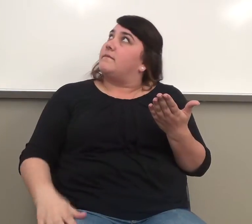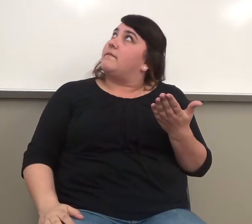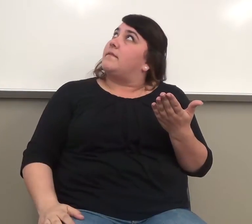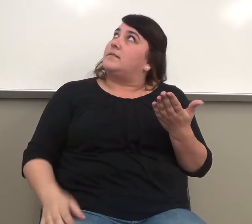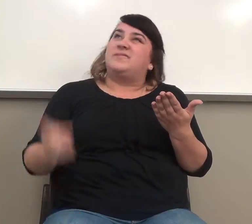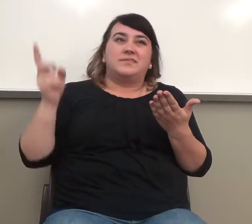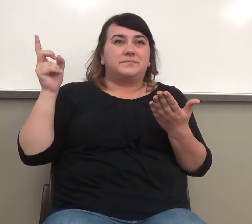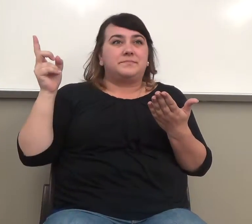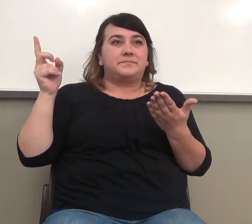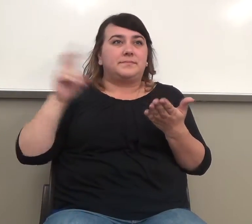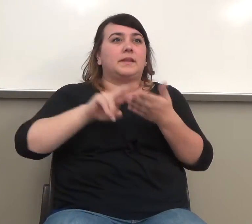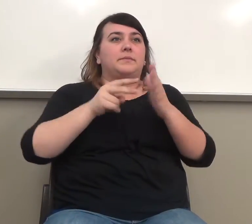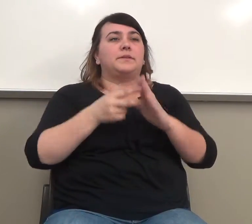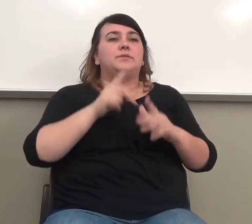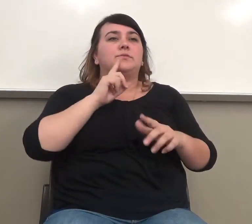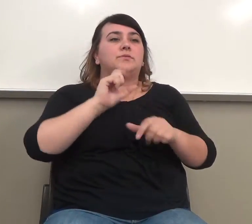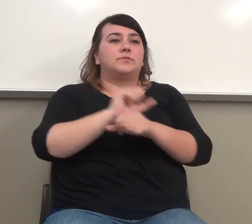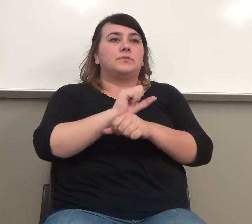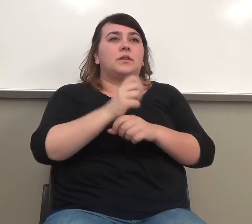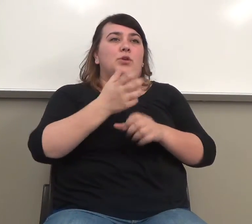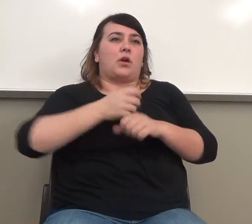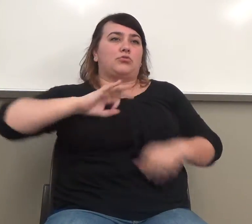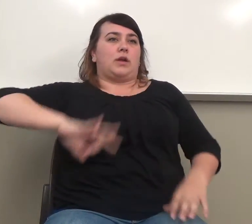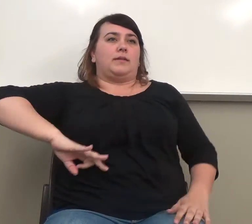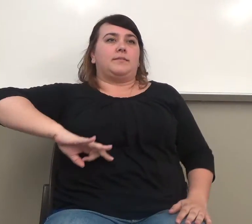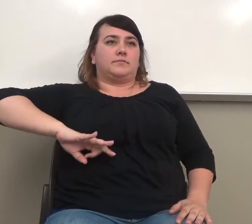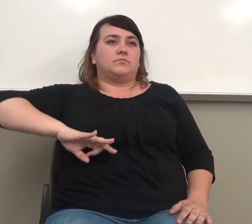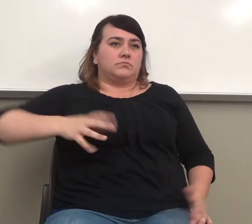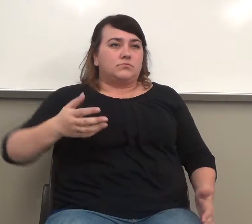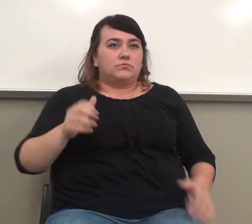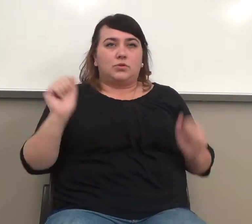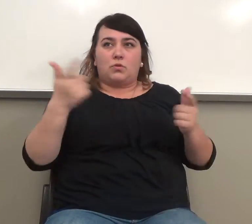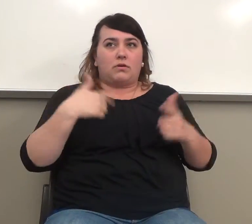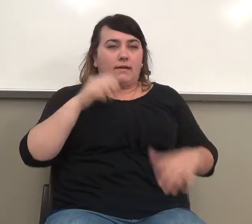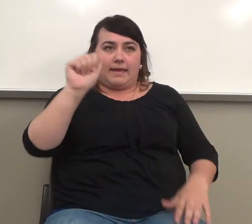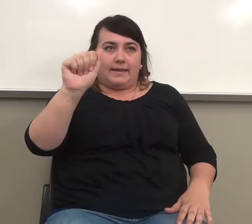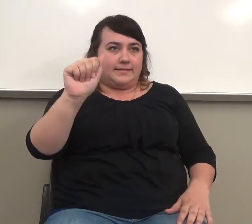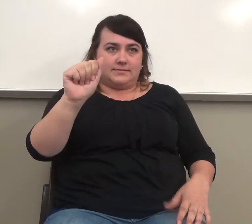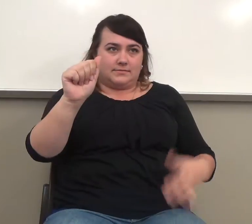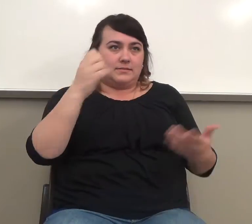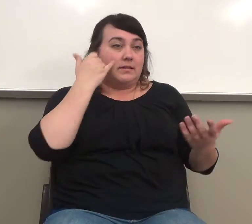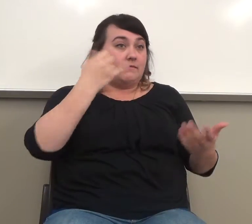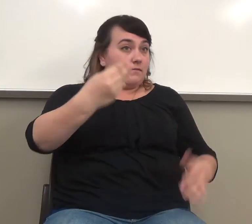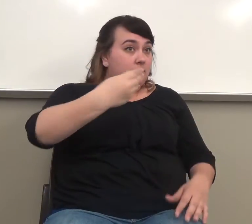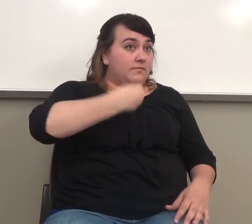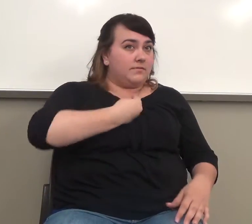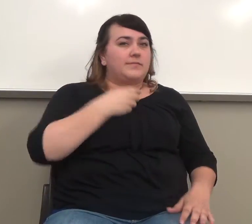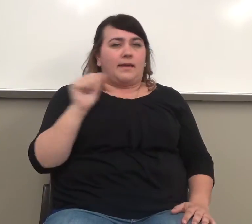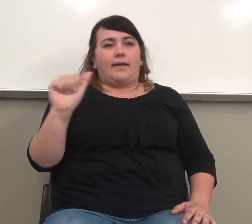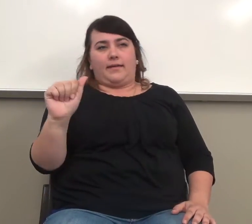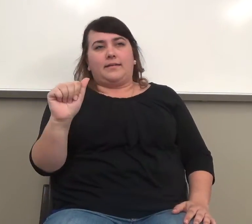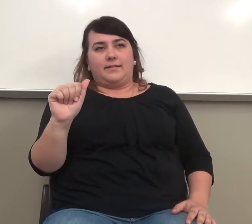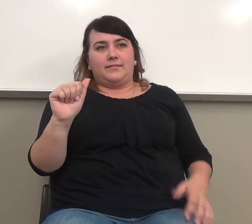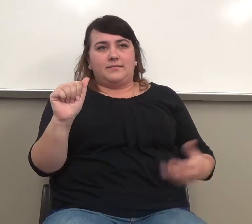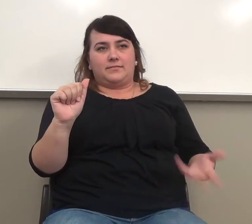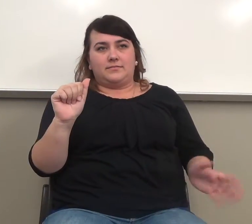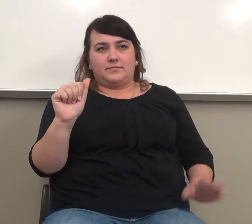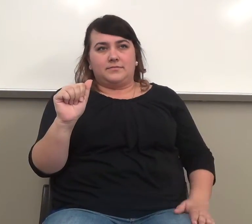which means that you got credit for this. Everybody got an A on this if you couldn't be in. Okay. So